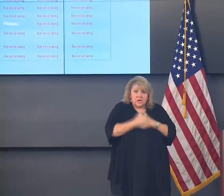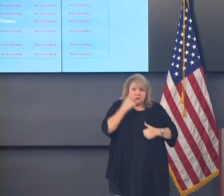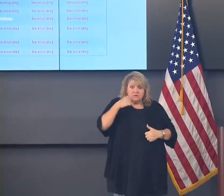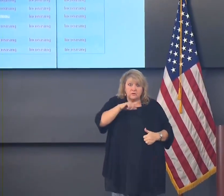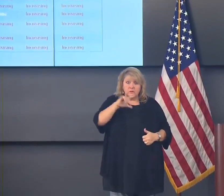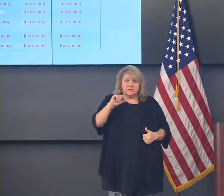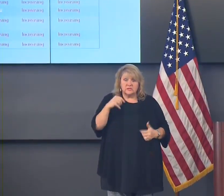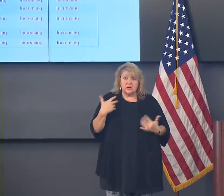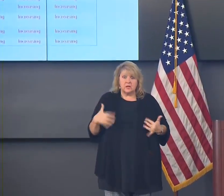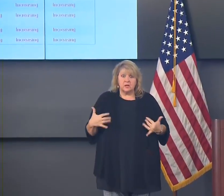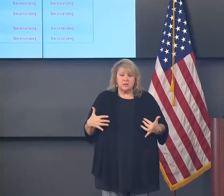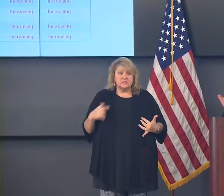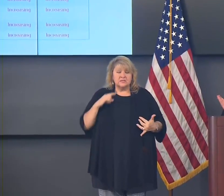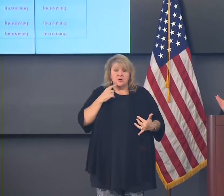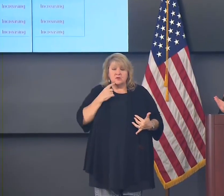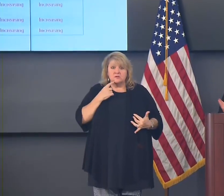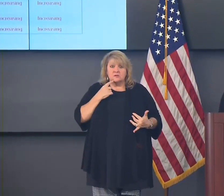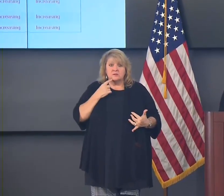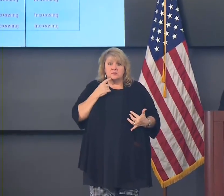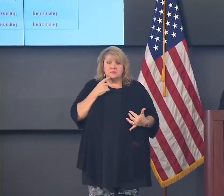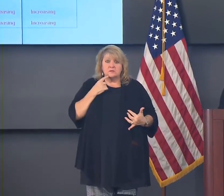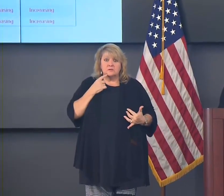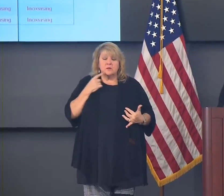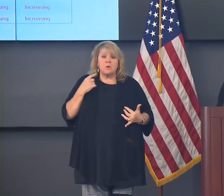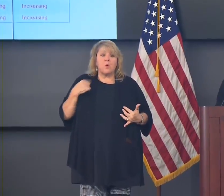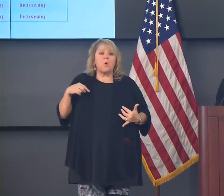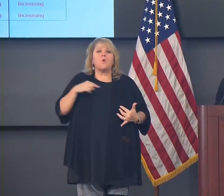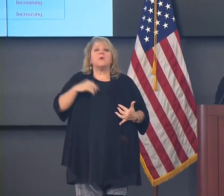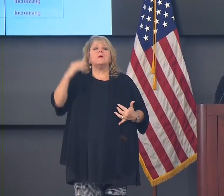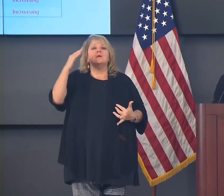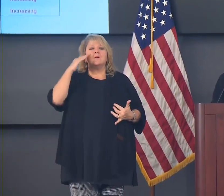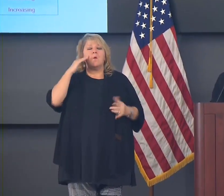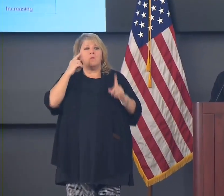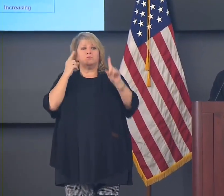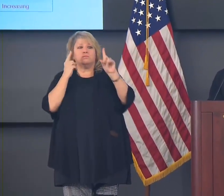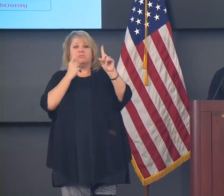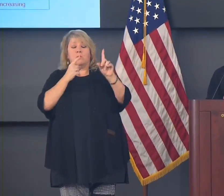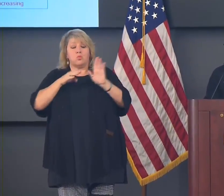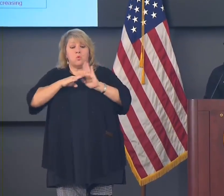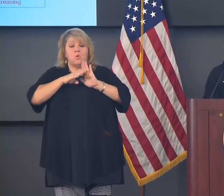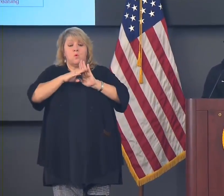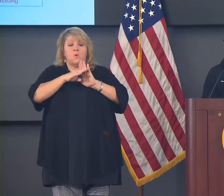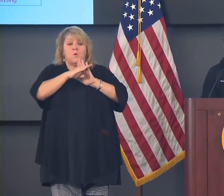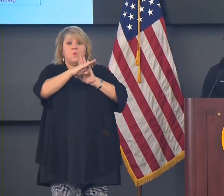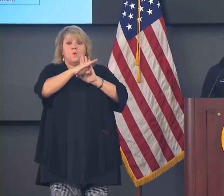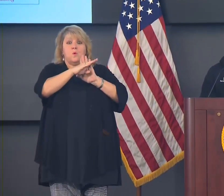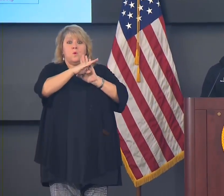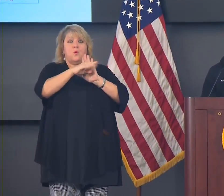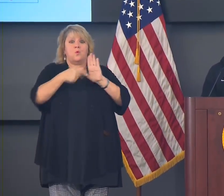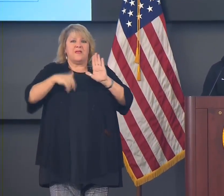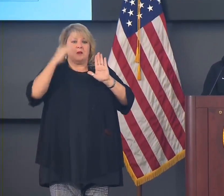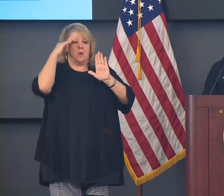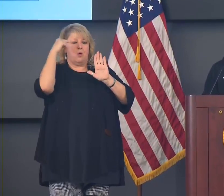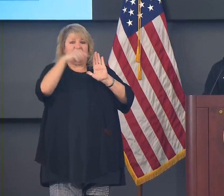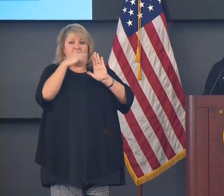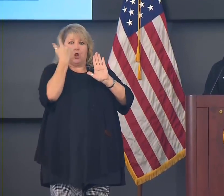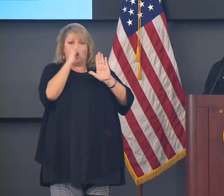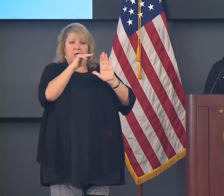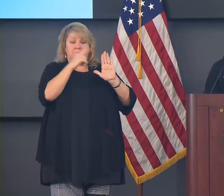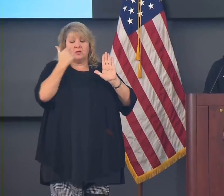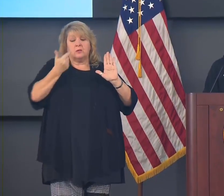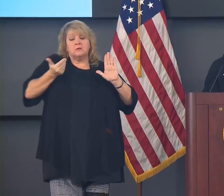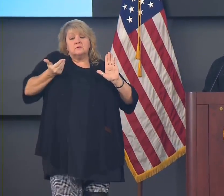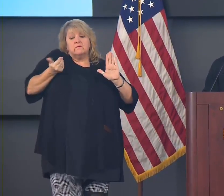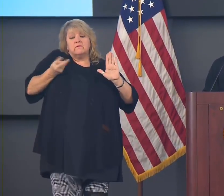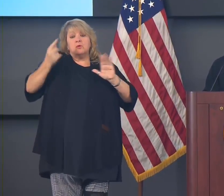the reason I'm saying that is we know very well what trajectory we're on because we were on a similar trajectory a few